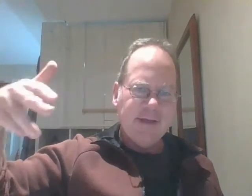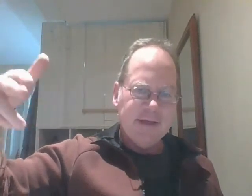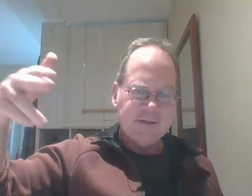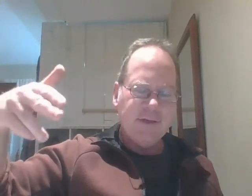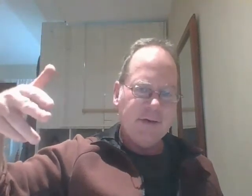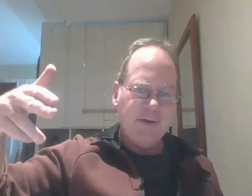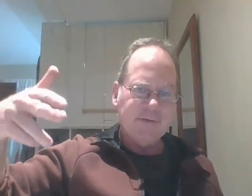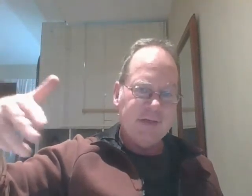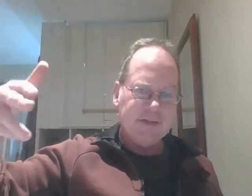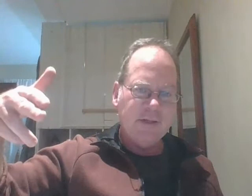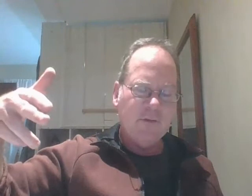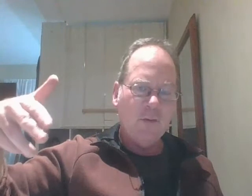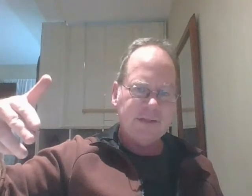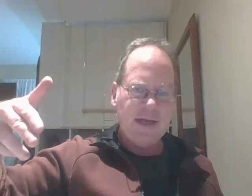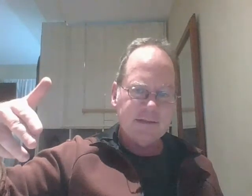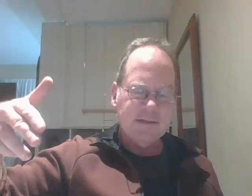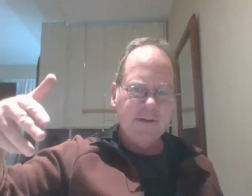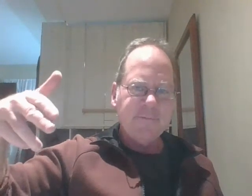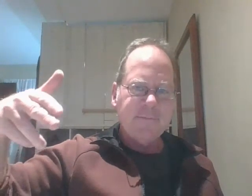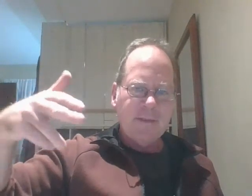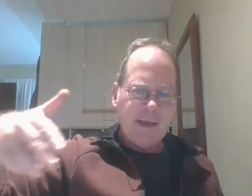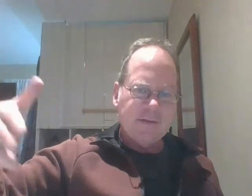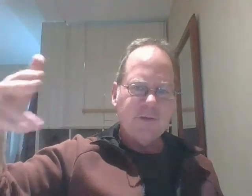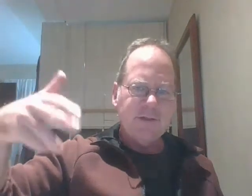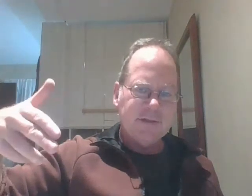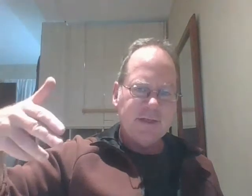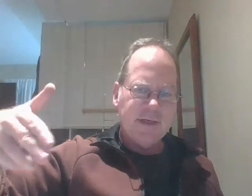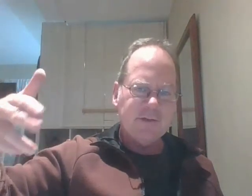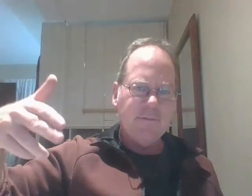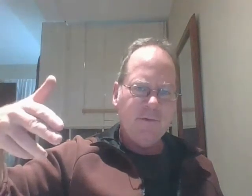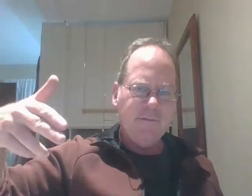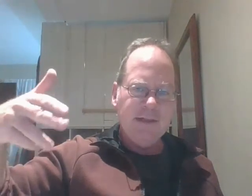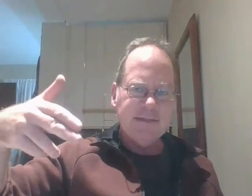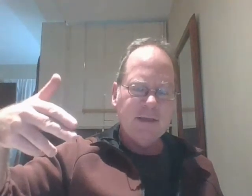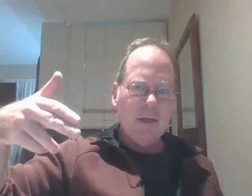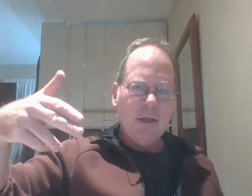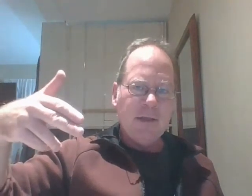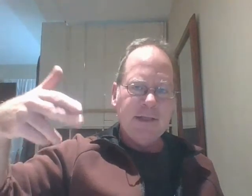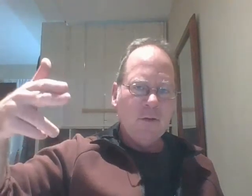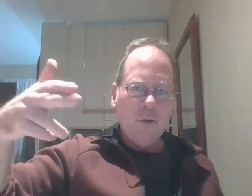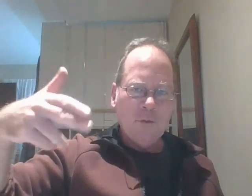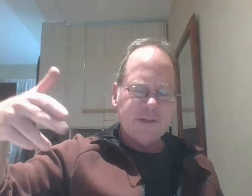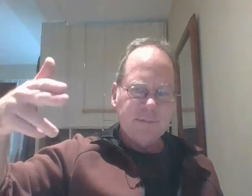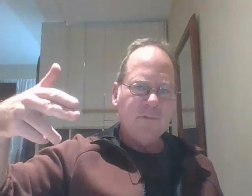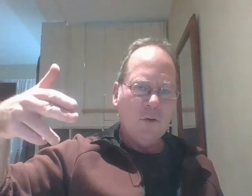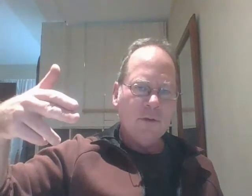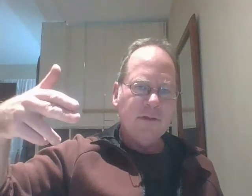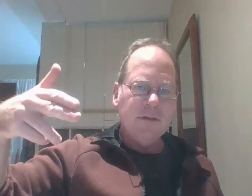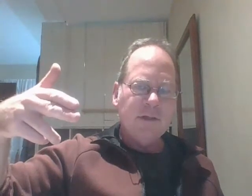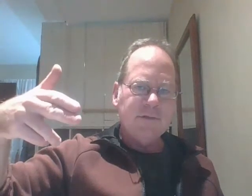history or a tradition of lower tax they have a tradition and history of at least legal ownership of gold so you